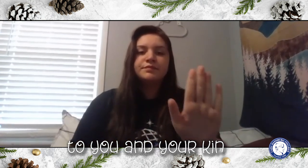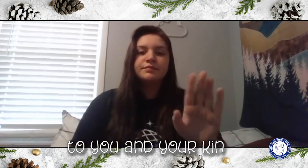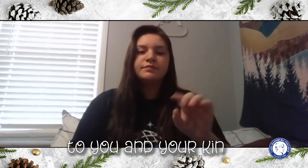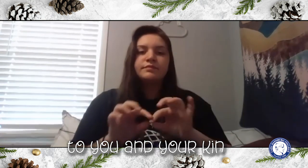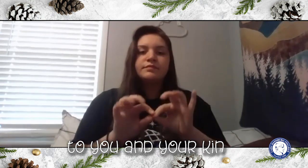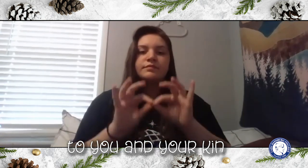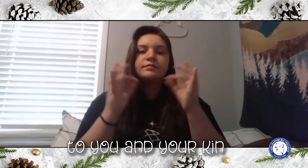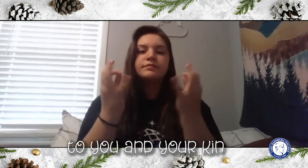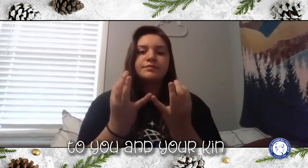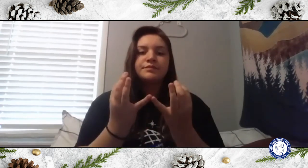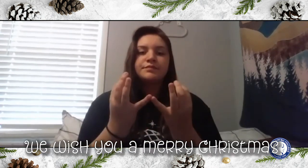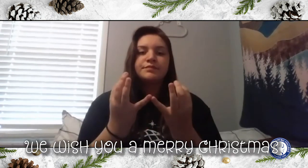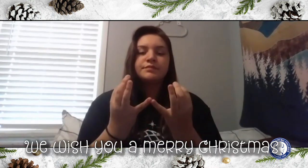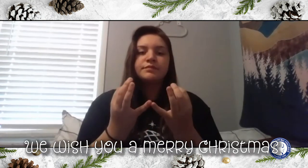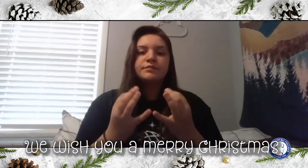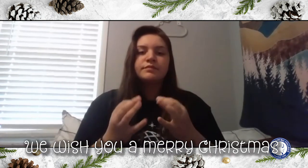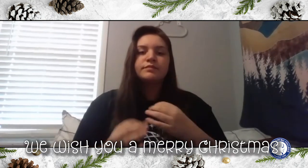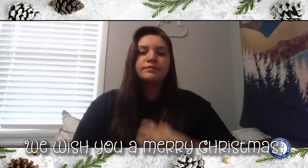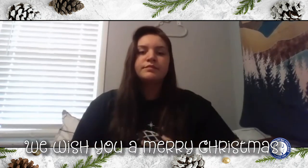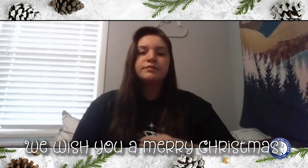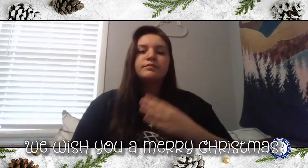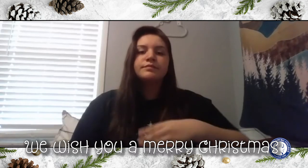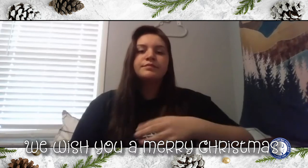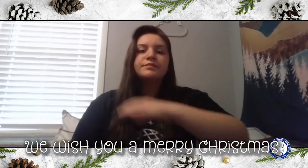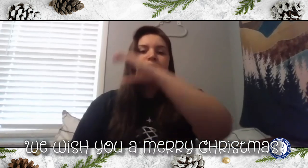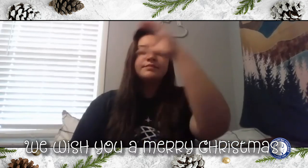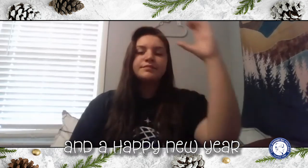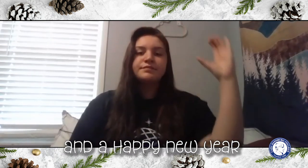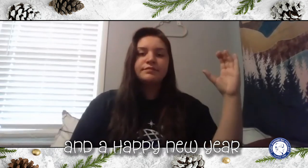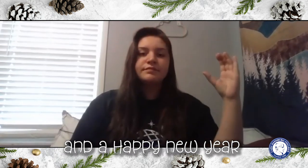and your kin. We wish you a Merry